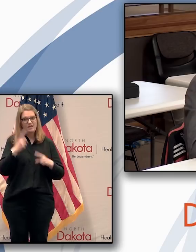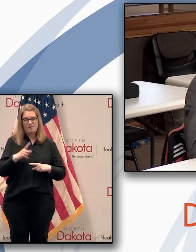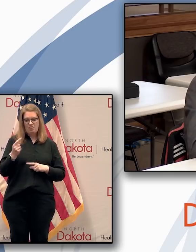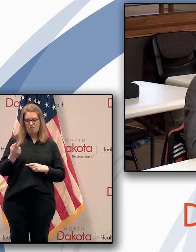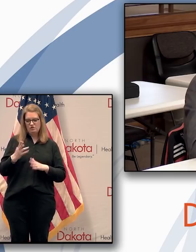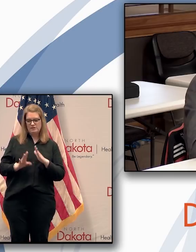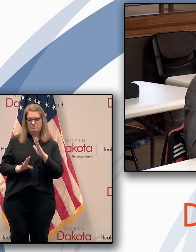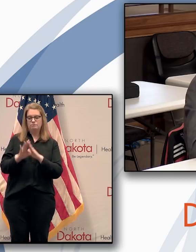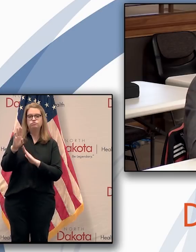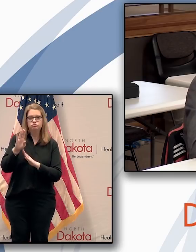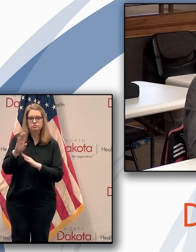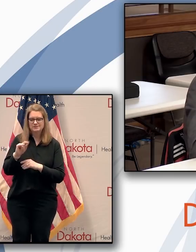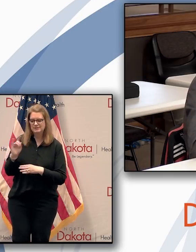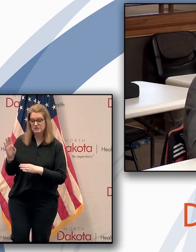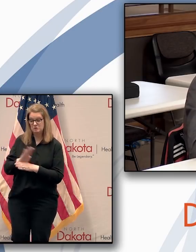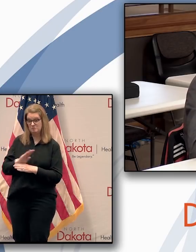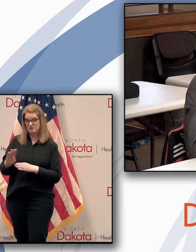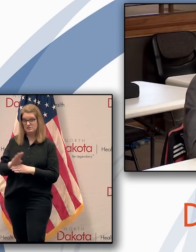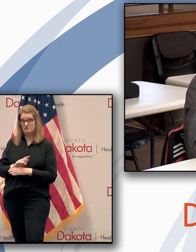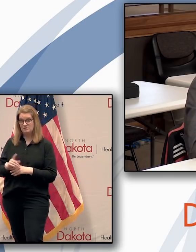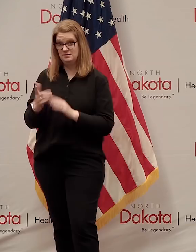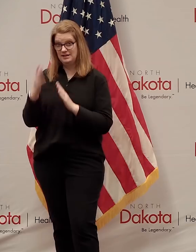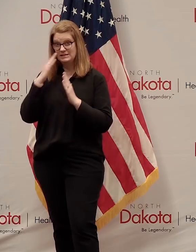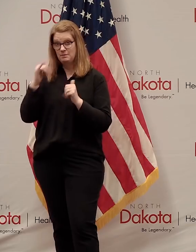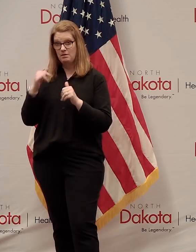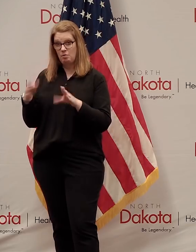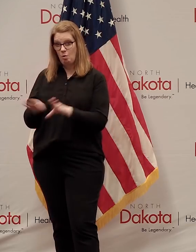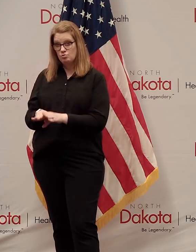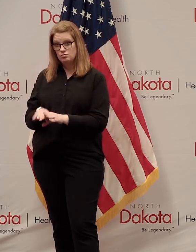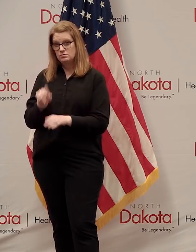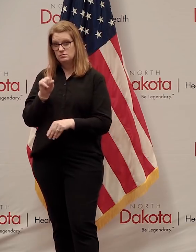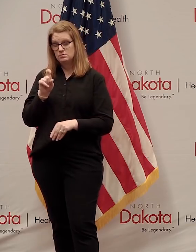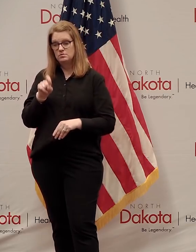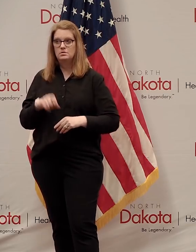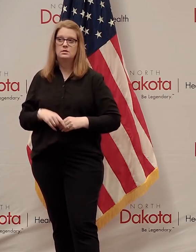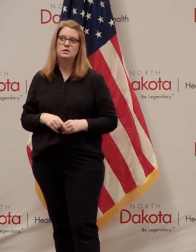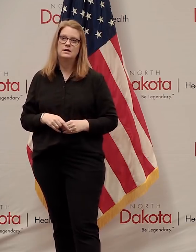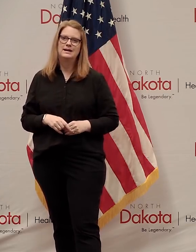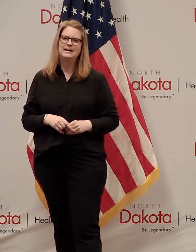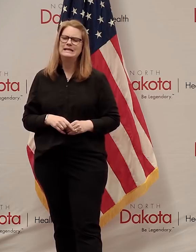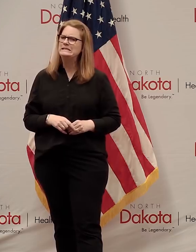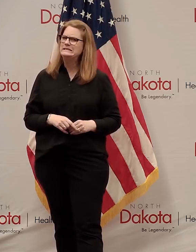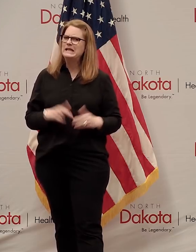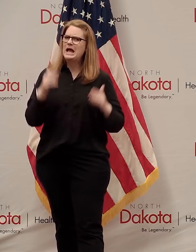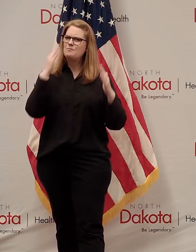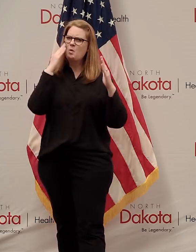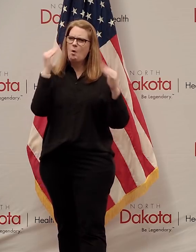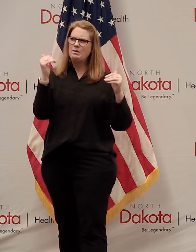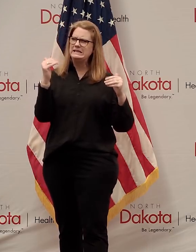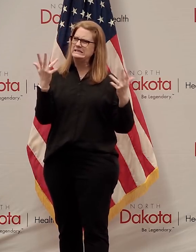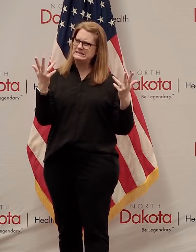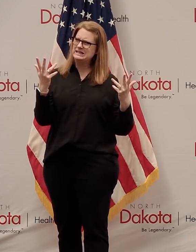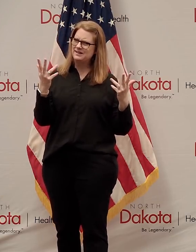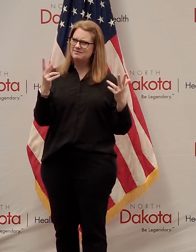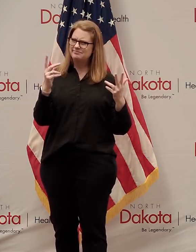should businesses expect the closures to be expected? I'm hoping we're not going to be that surprised because